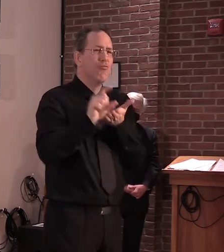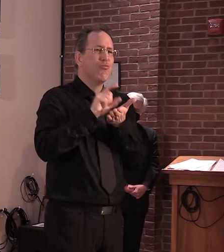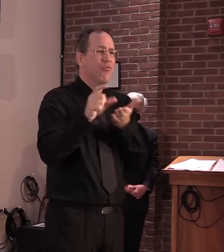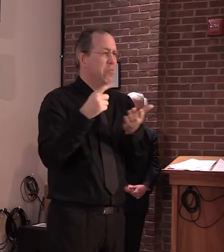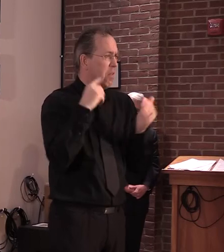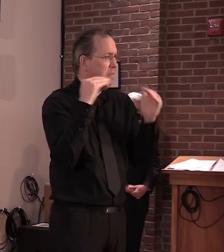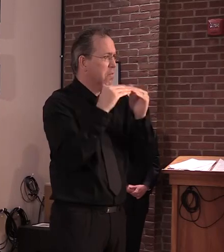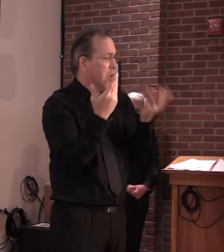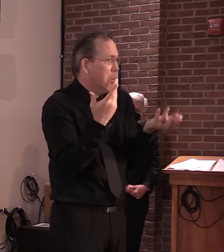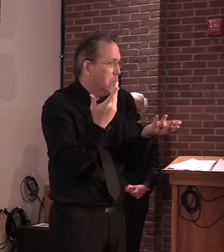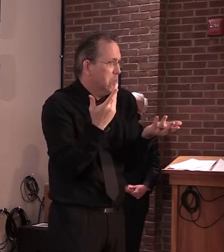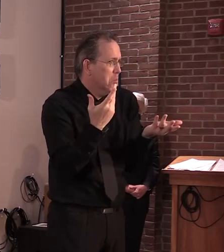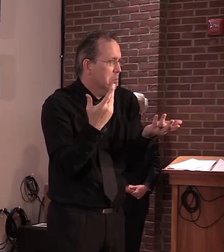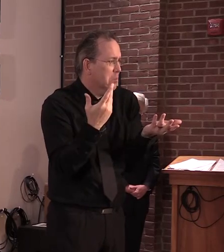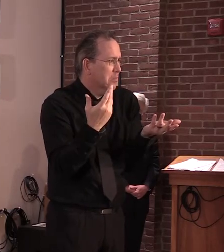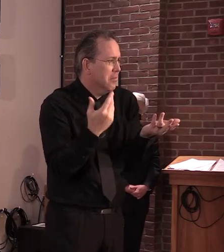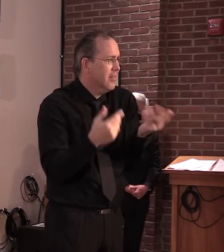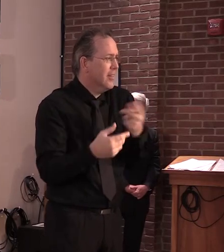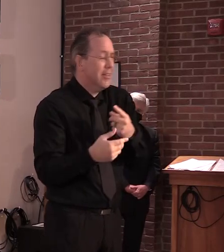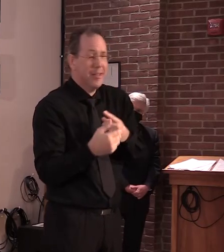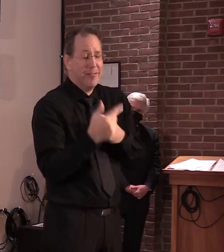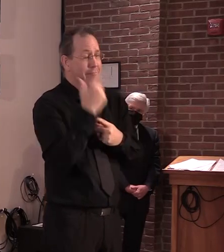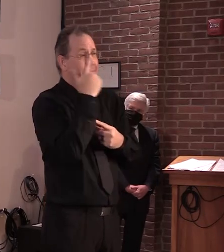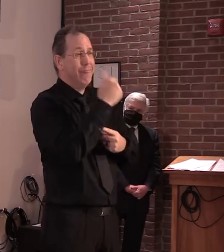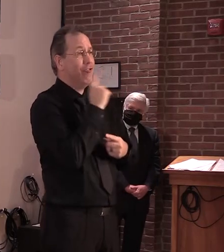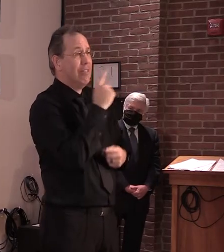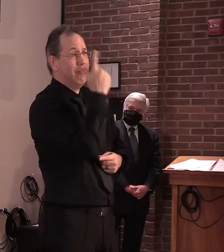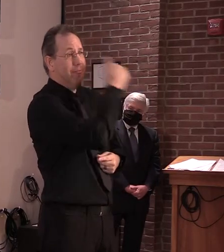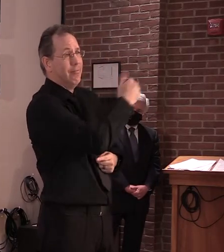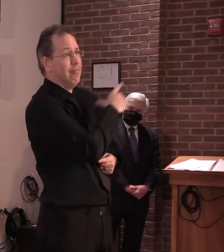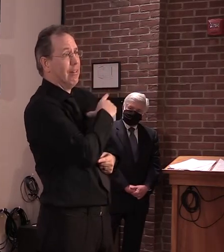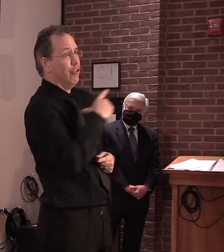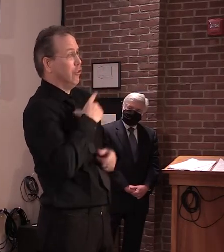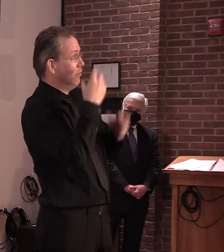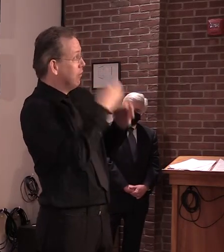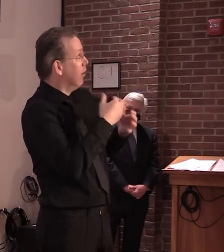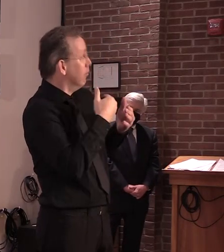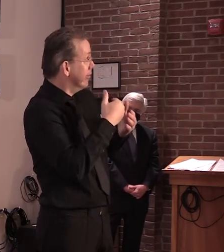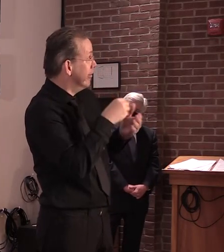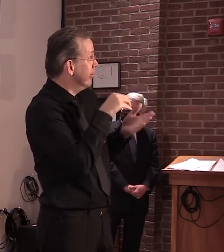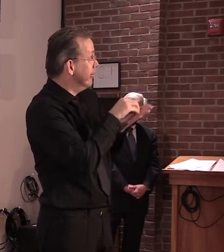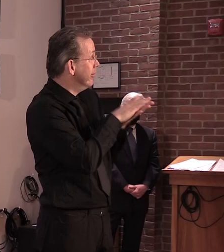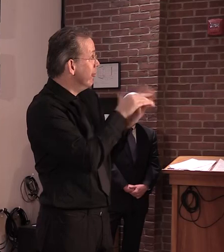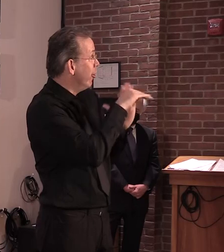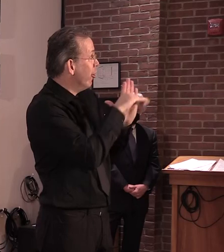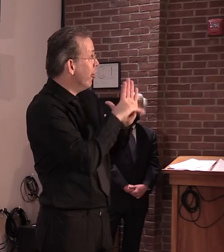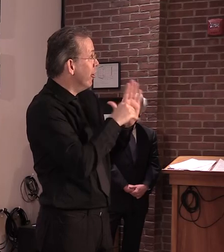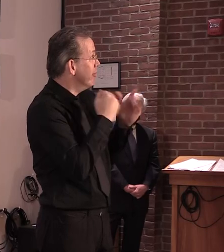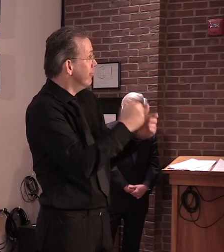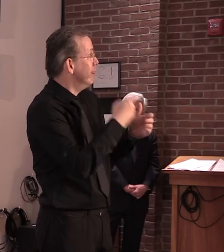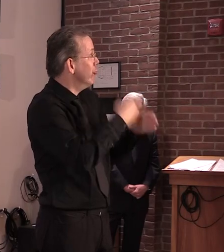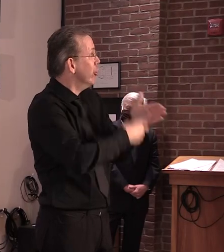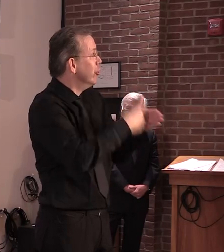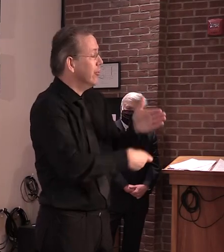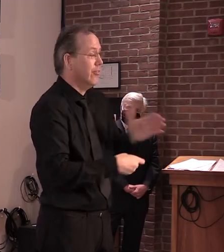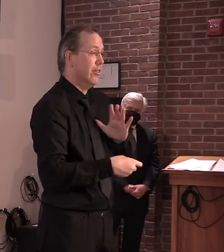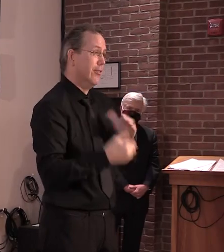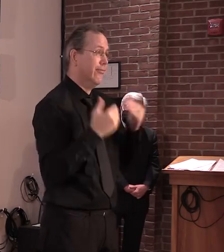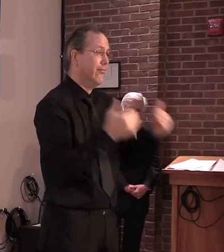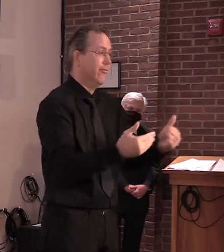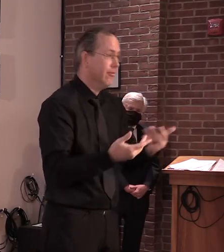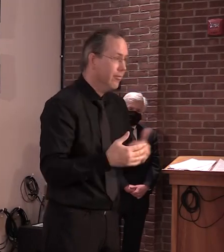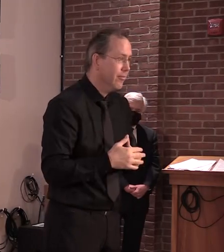if that's what the legislature wants to do, that's something that I would consider. But that wouldn't be my first choice.